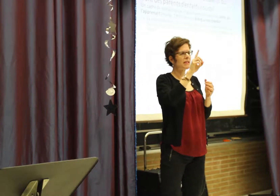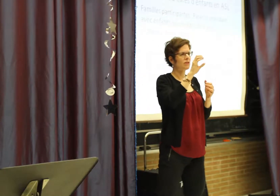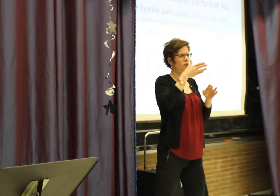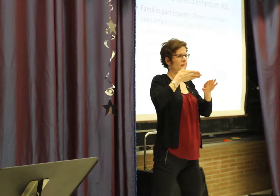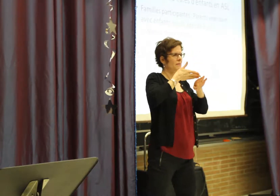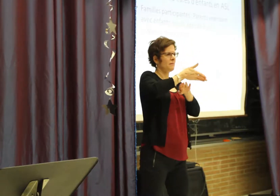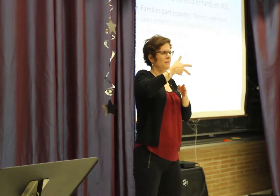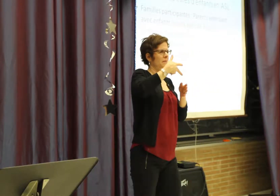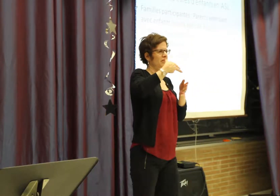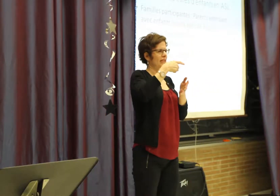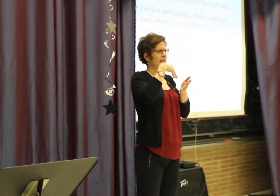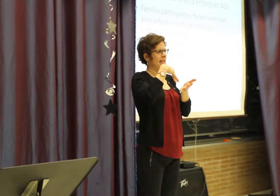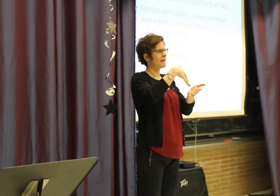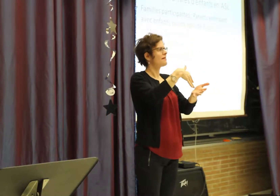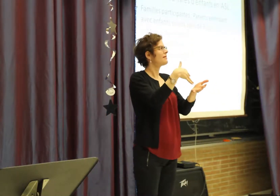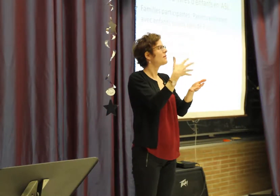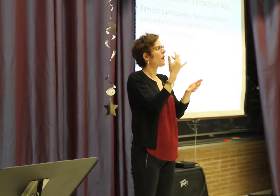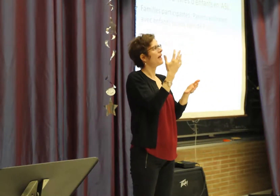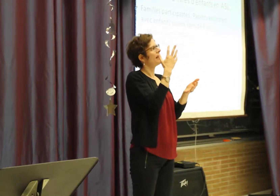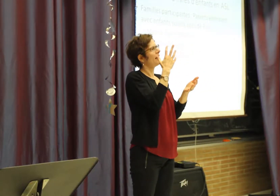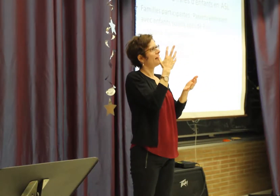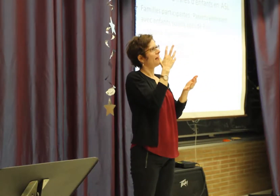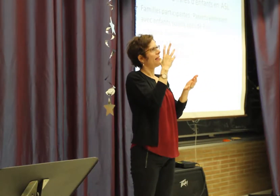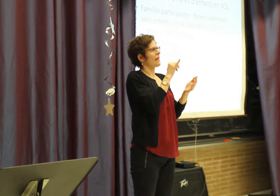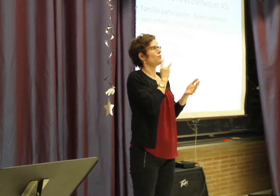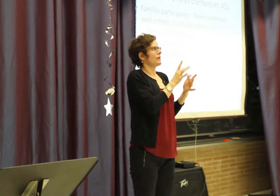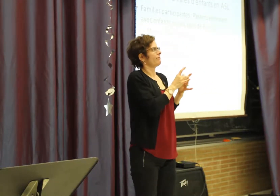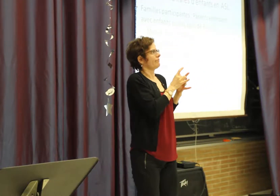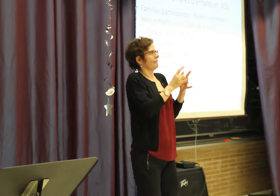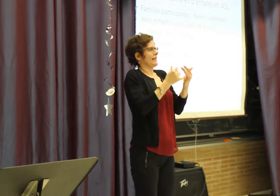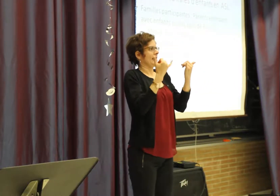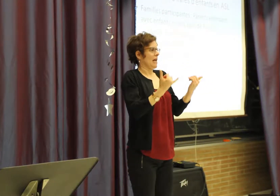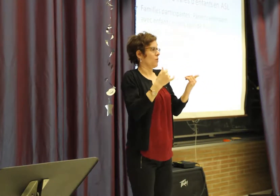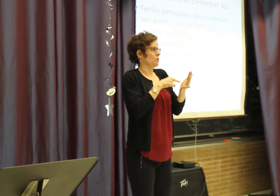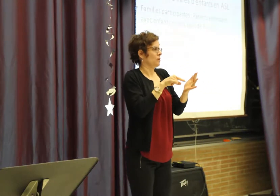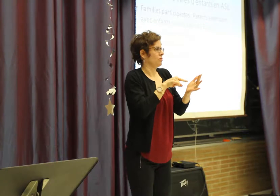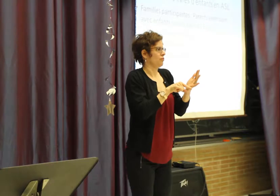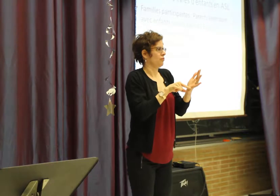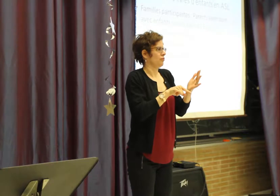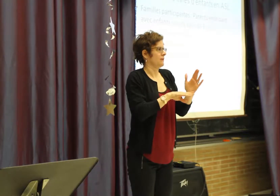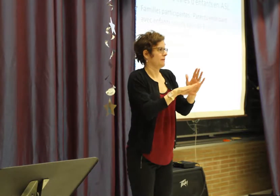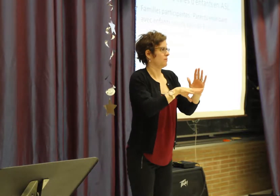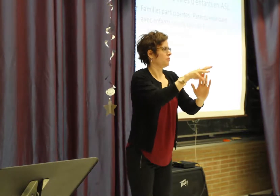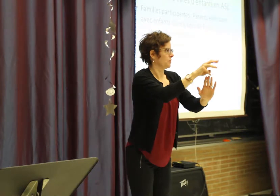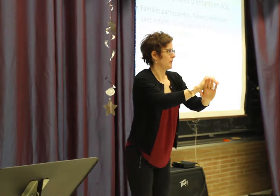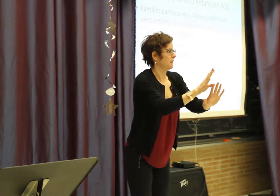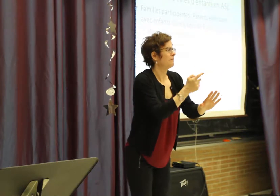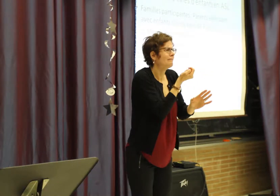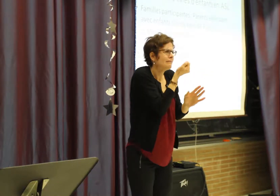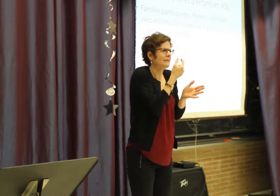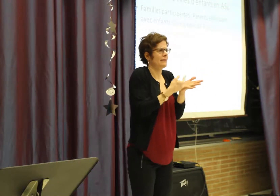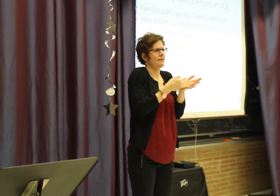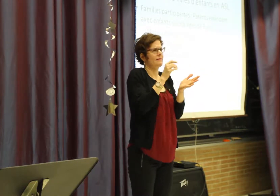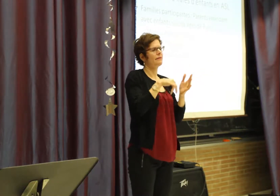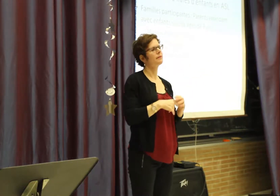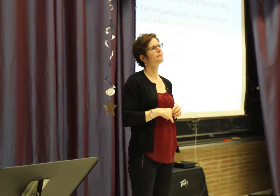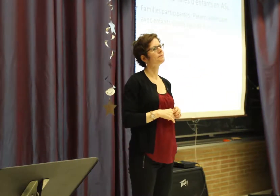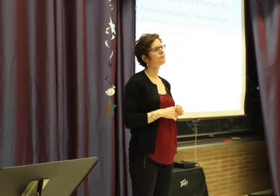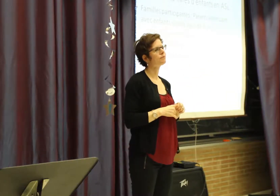I'd just like to touch upon my post-doctoral research briefly, which ties into the research that I've been doing lately for the parent